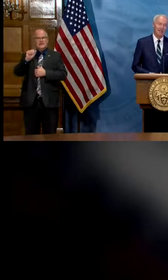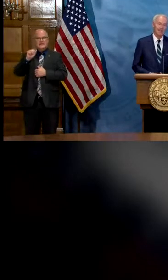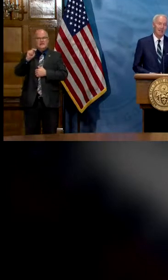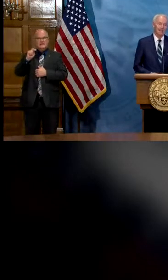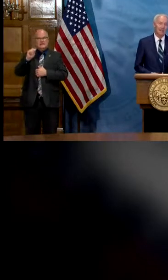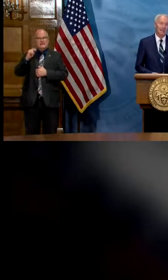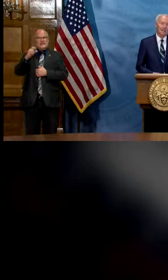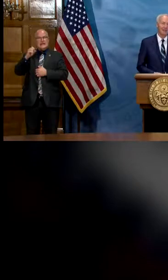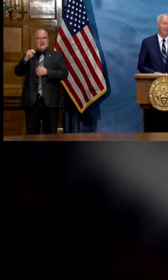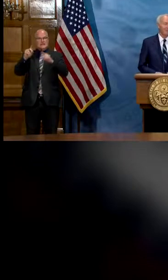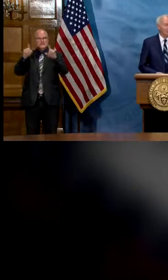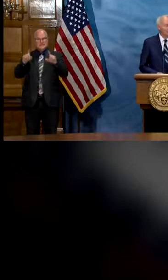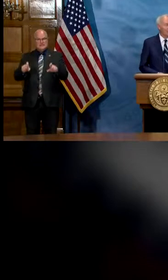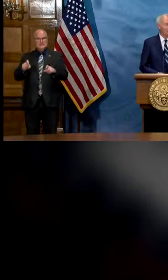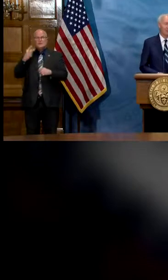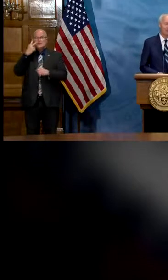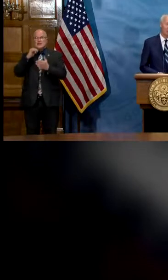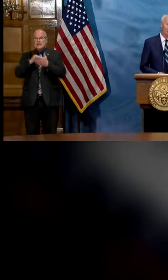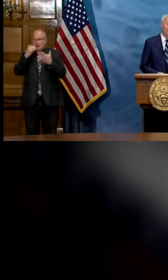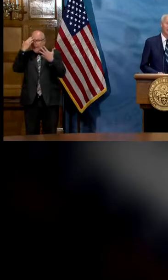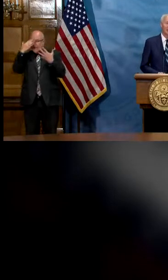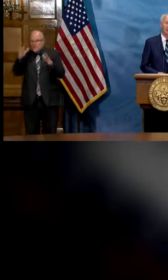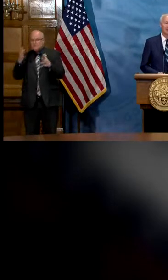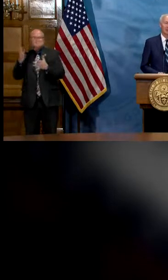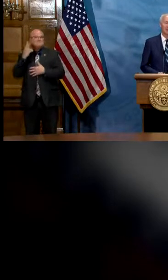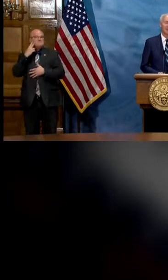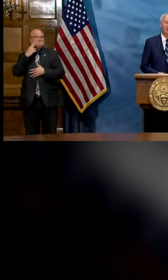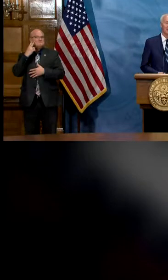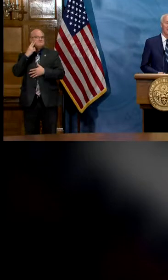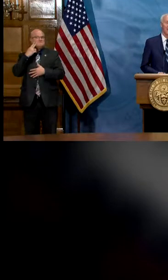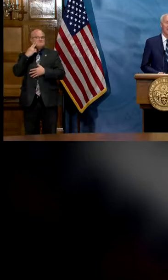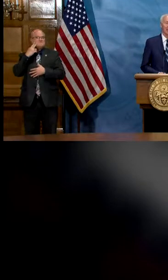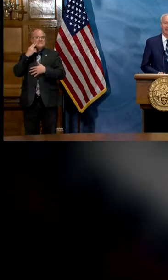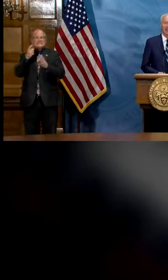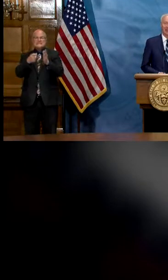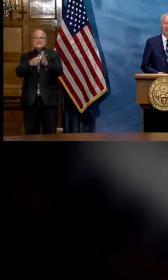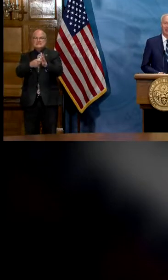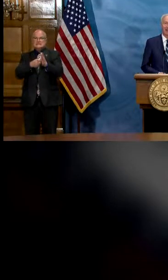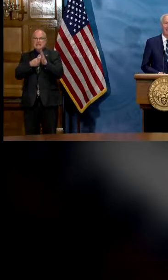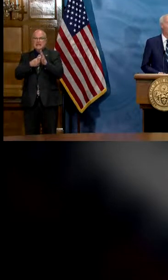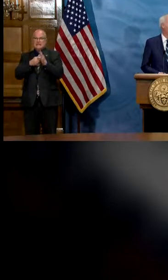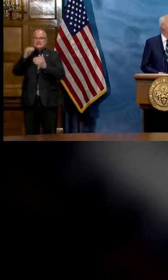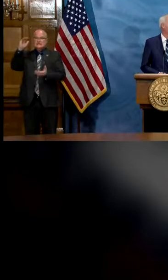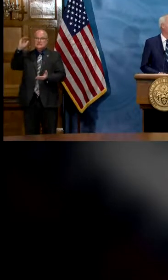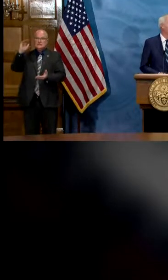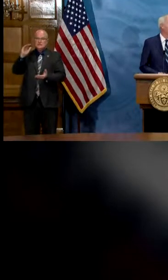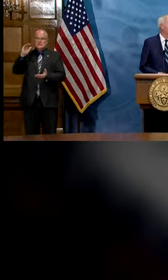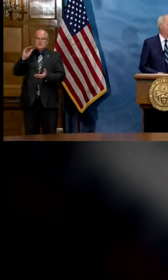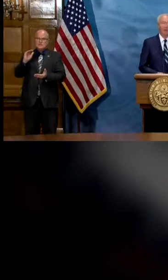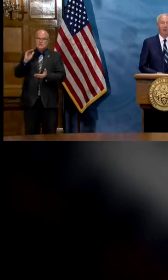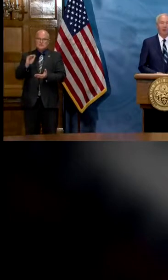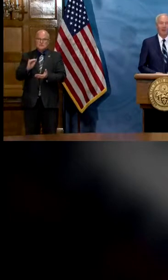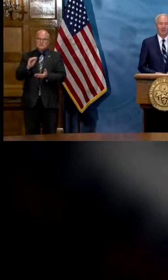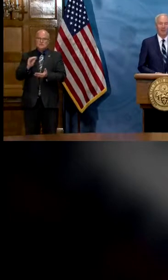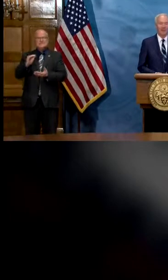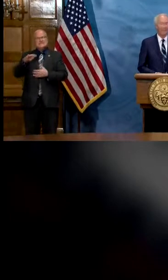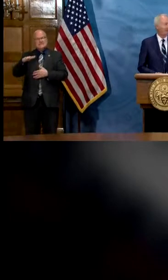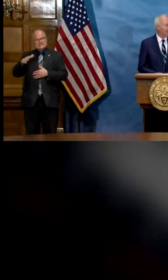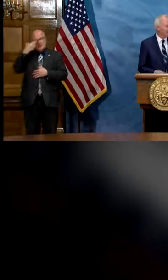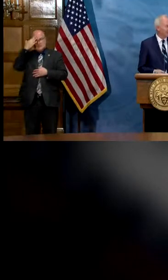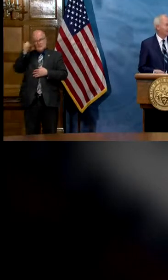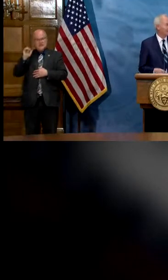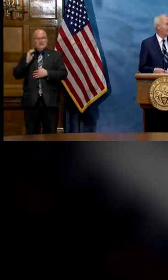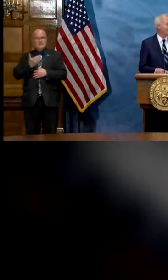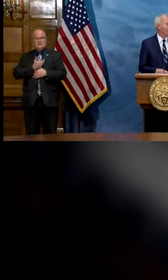see that I don't know whether it will wait and see whether it is the demand that is declining on that somewhat because